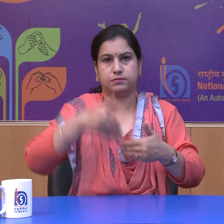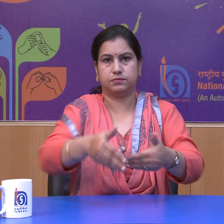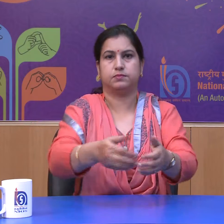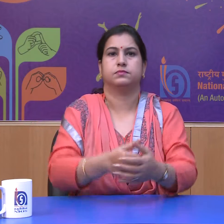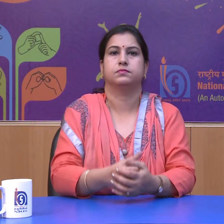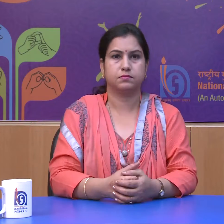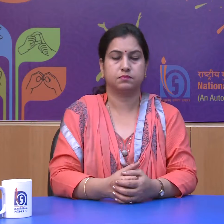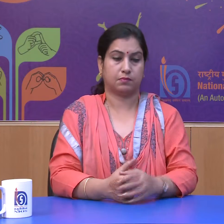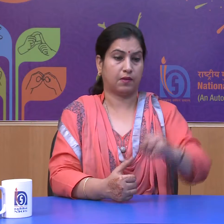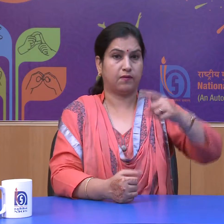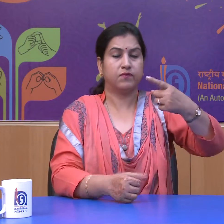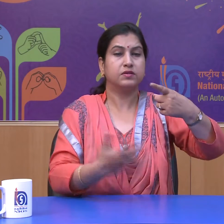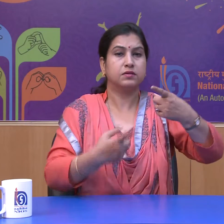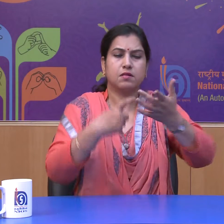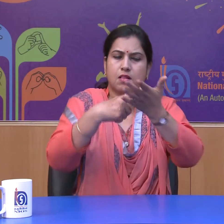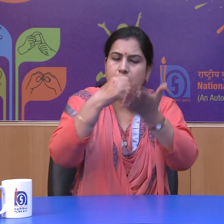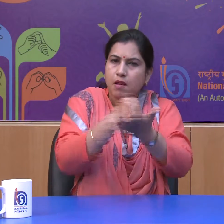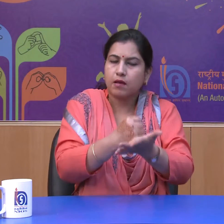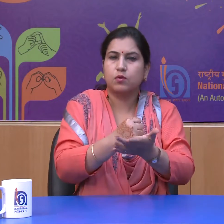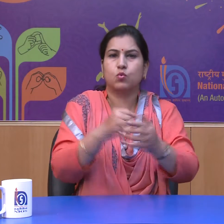Number 1 is right to equality.